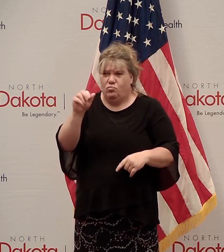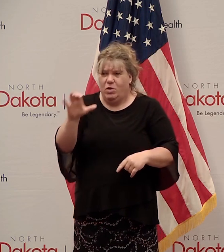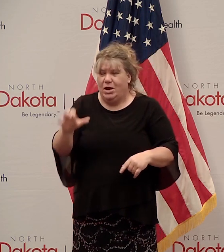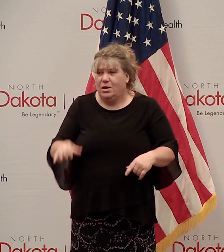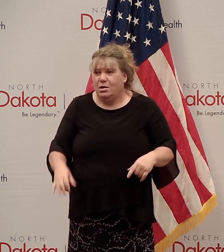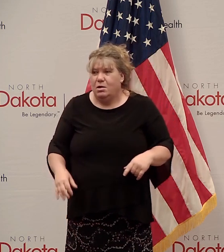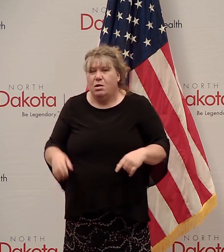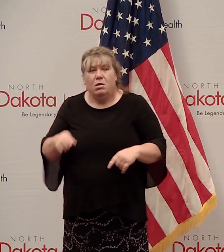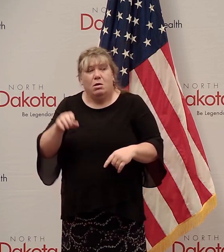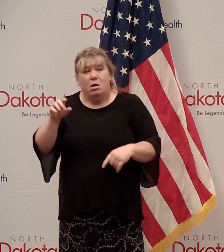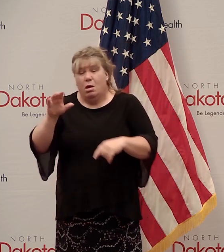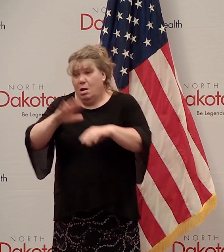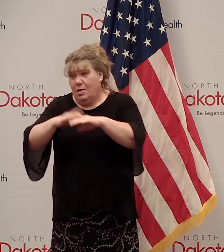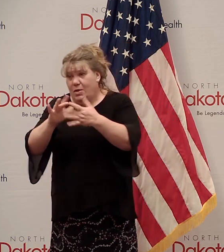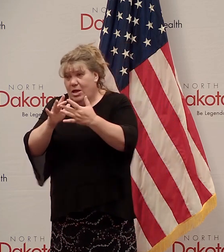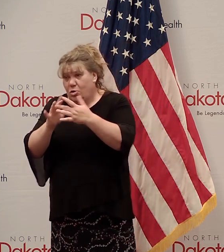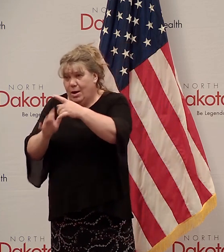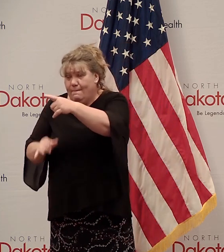Okay, going back online.